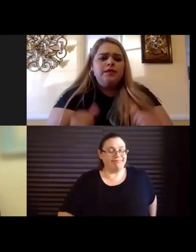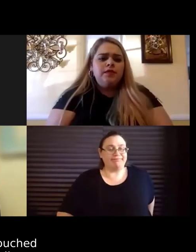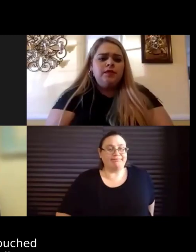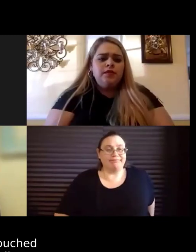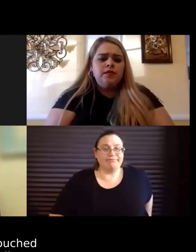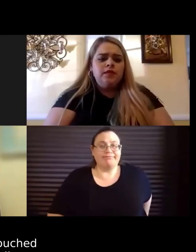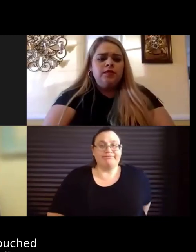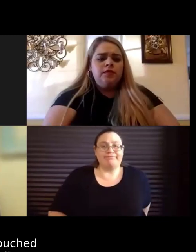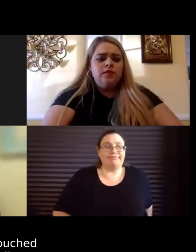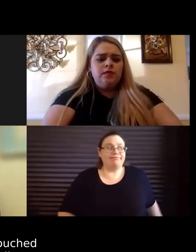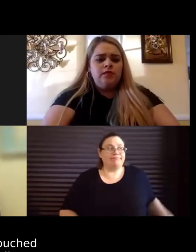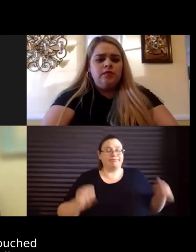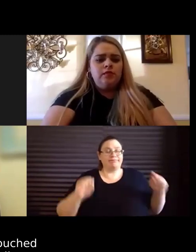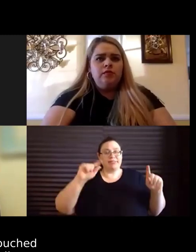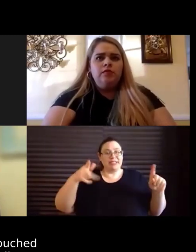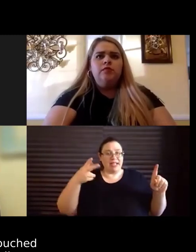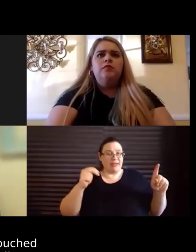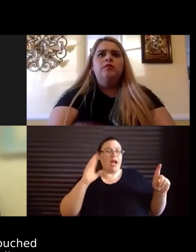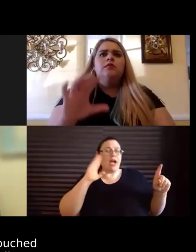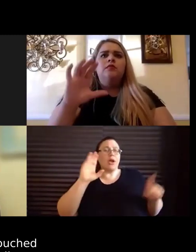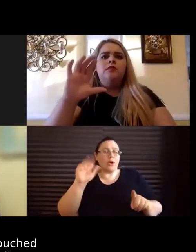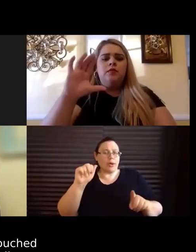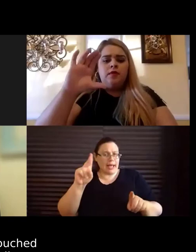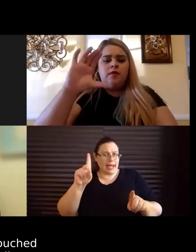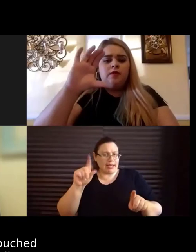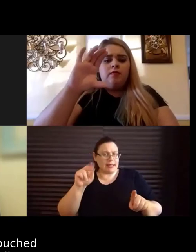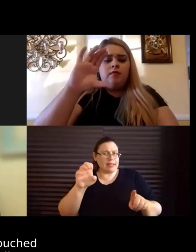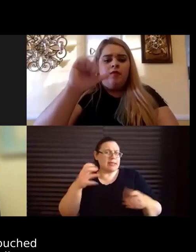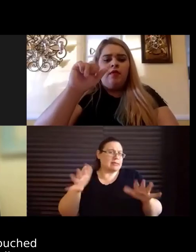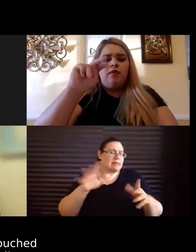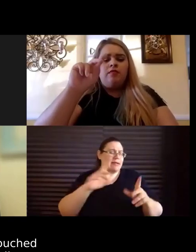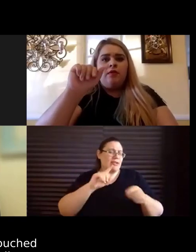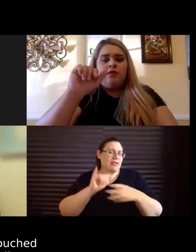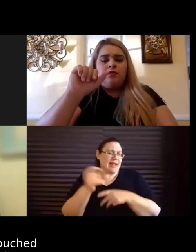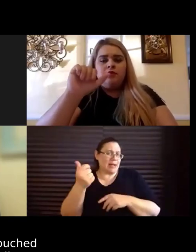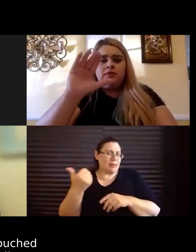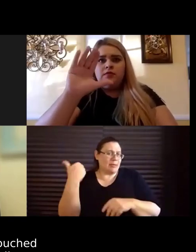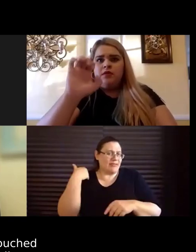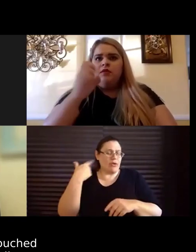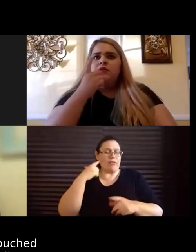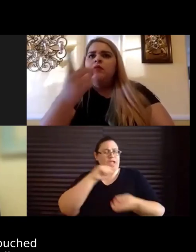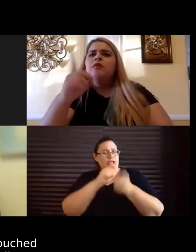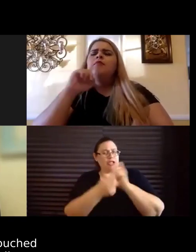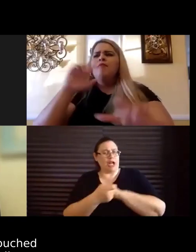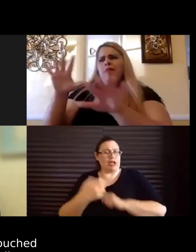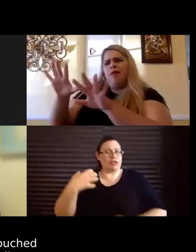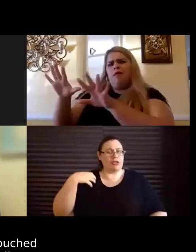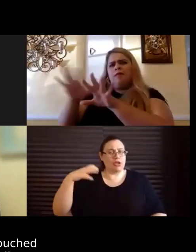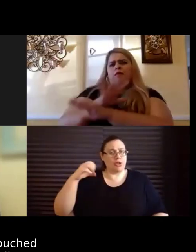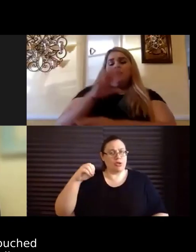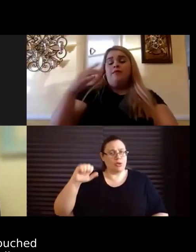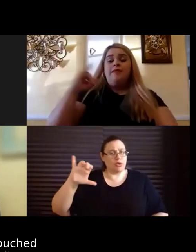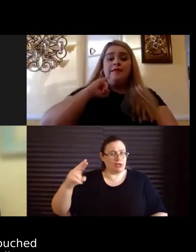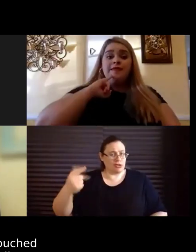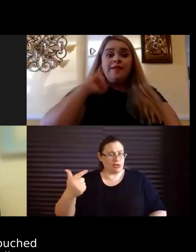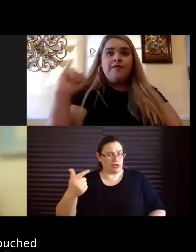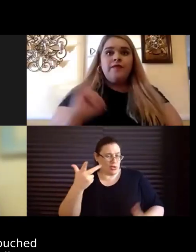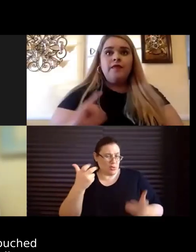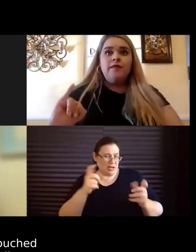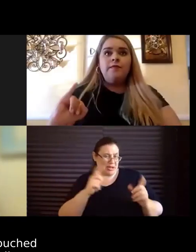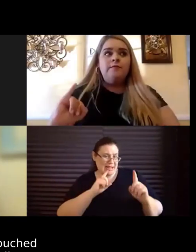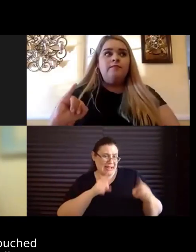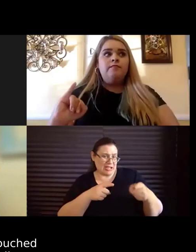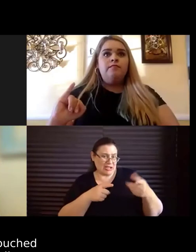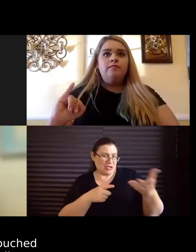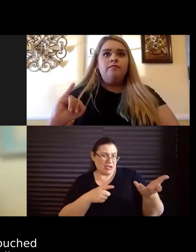And I know Candace touched on that a little bit earlier along the lines of changing coaching. you want to start this one off? But I'd love to hear all